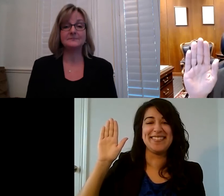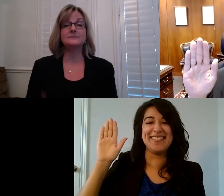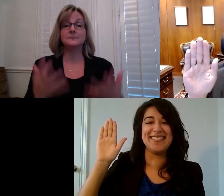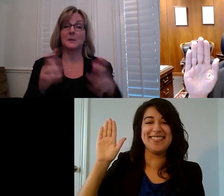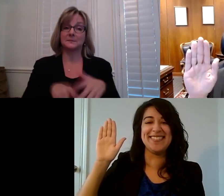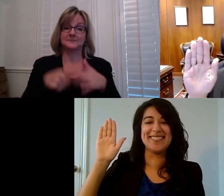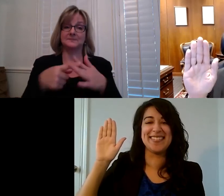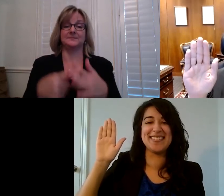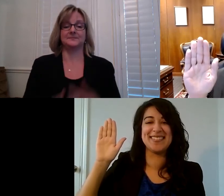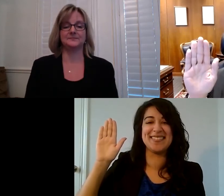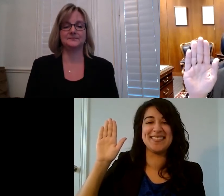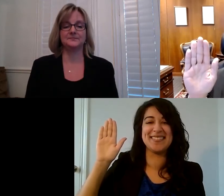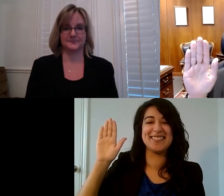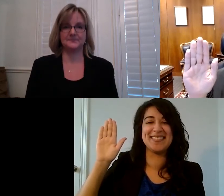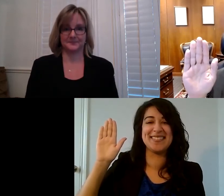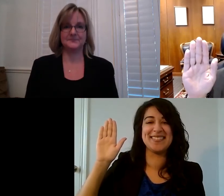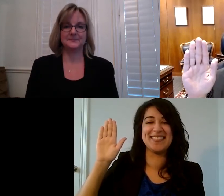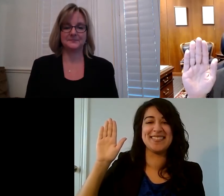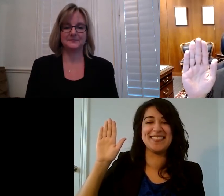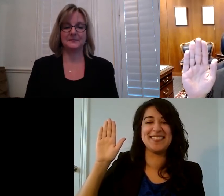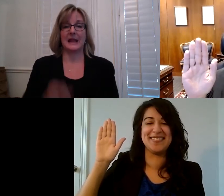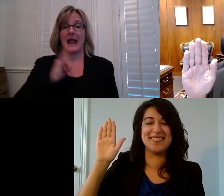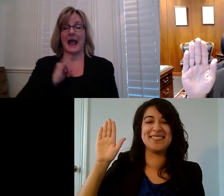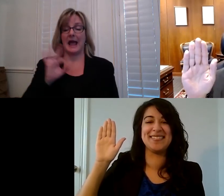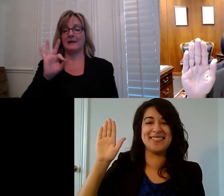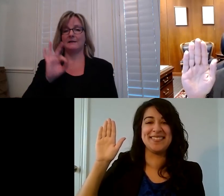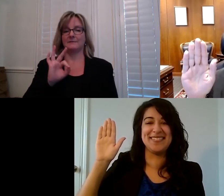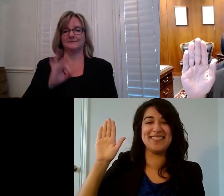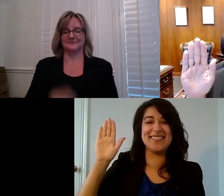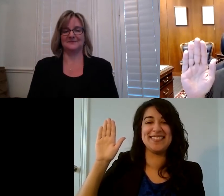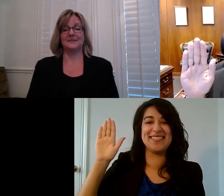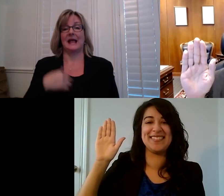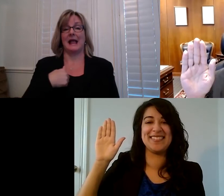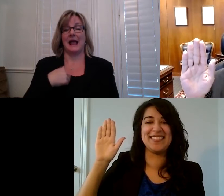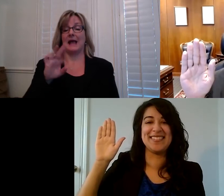I I Brett Busby do solemnly swear